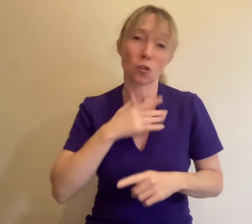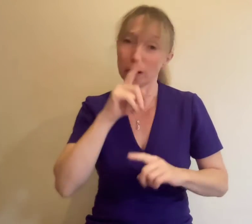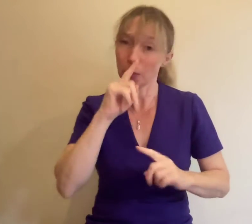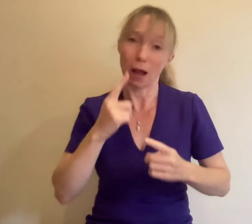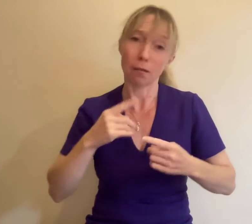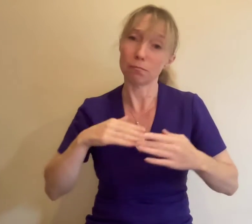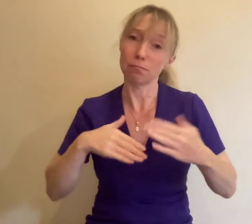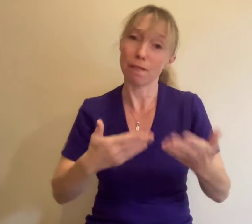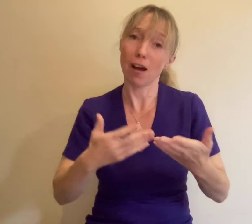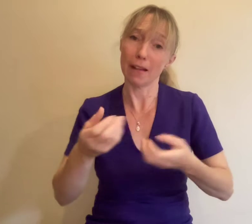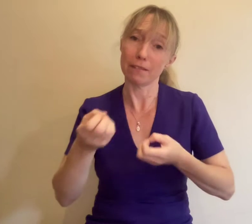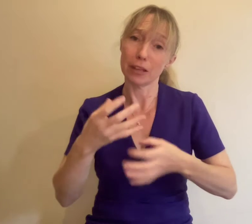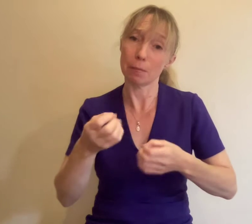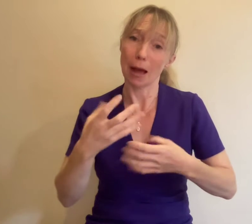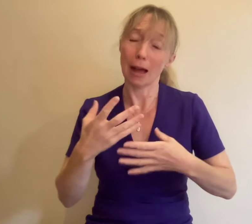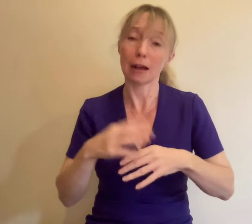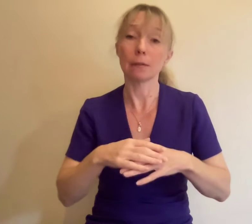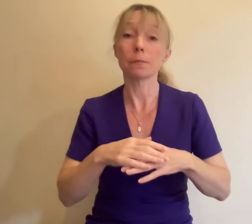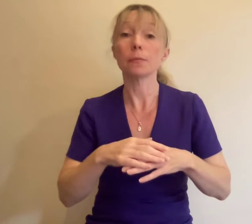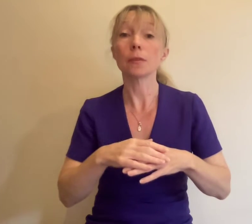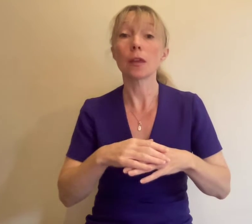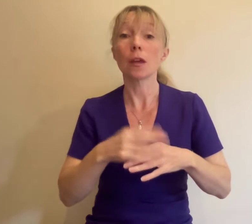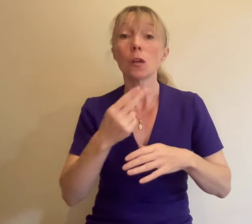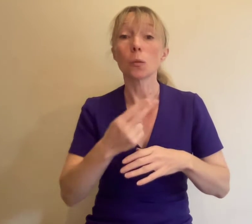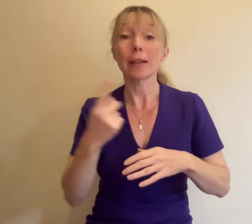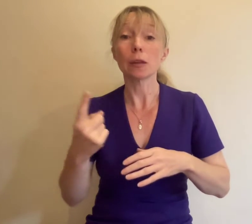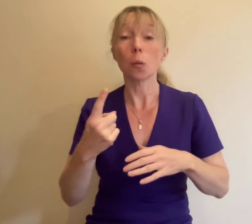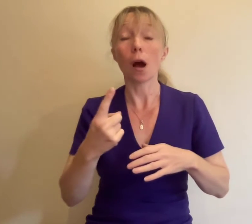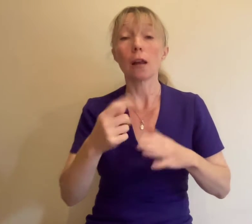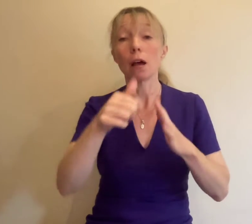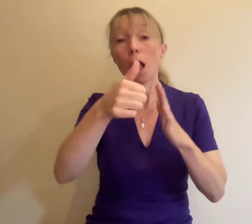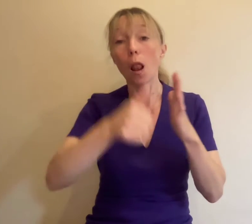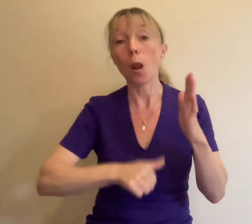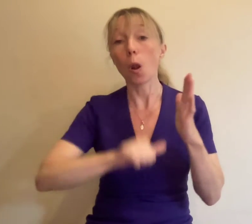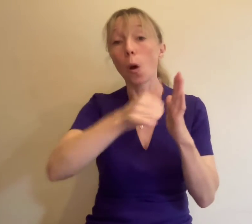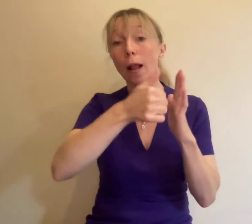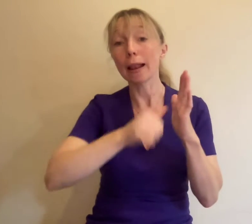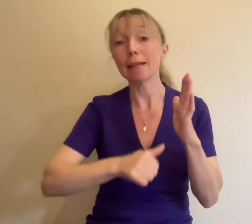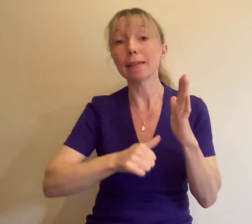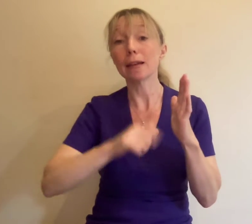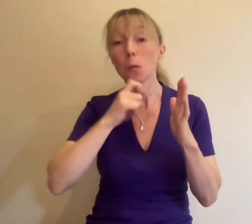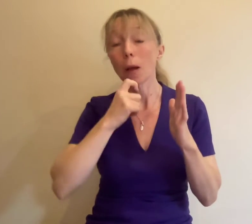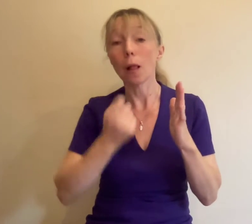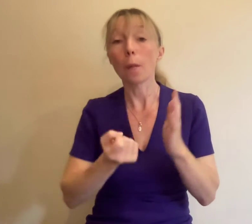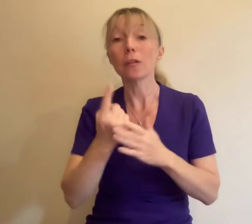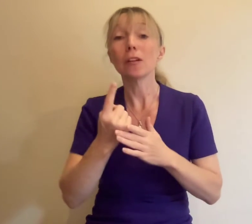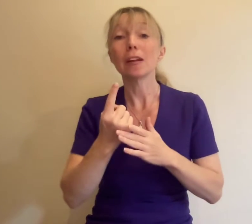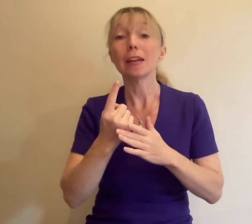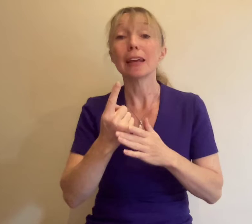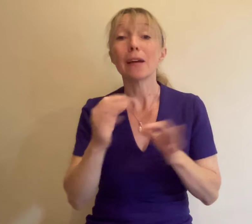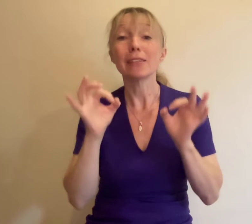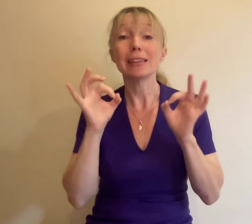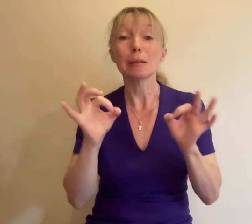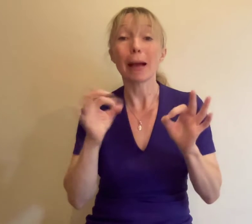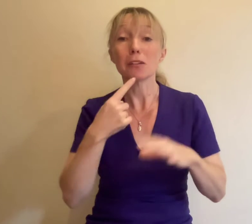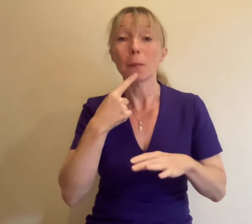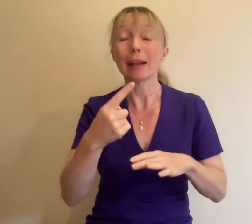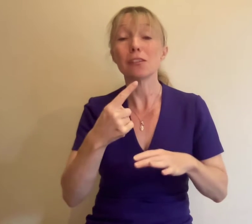21. Longlisted writers will be offered the opportunity of having a special mention on Spread the Word's website 22.